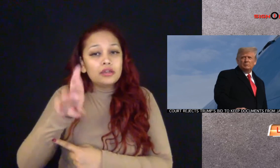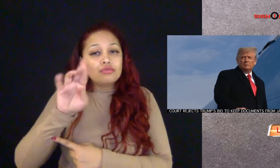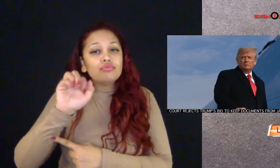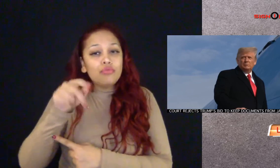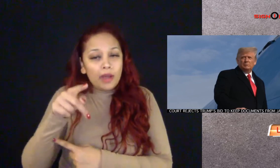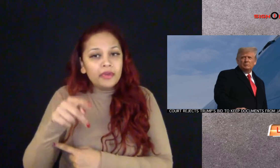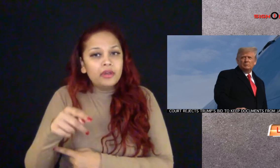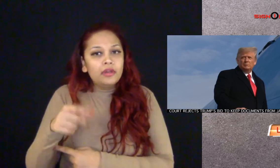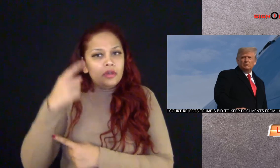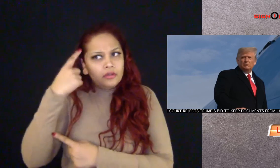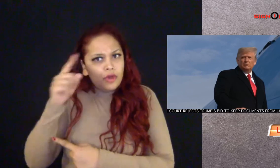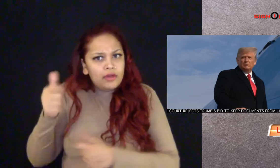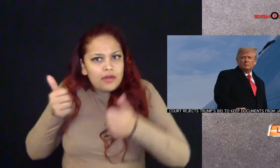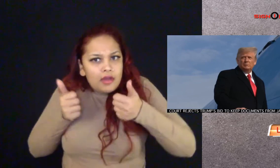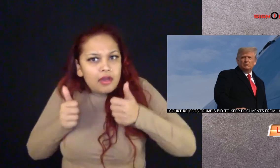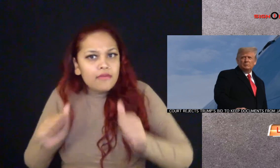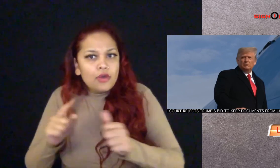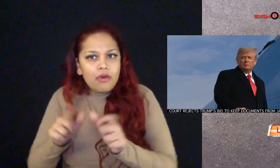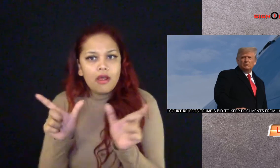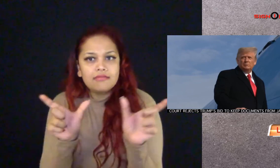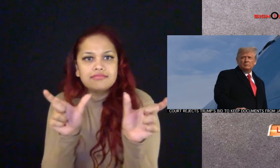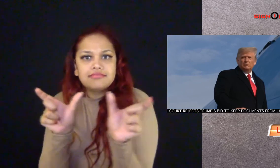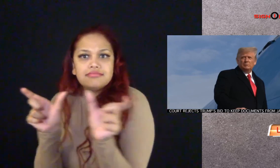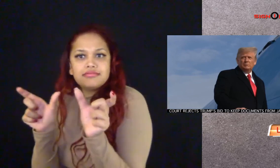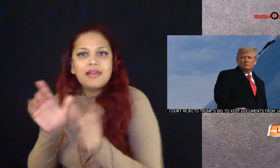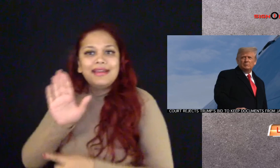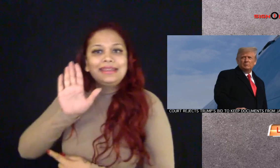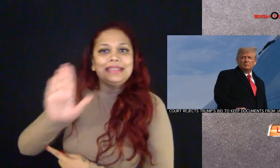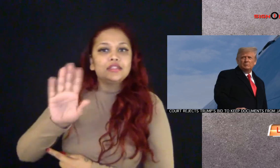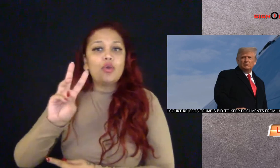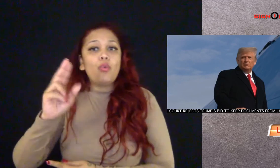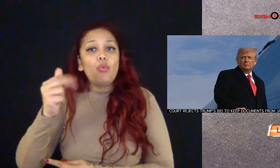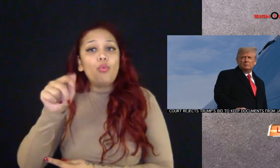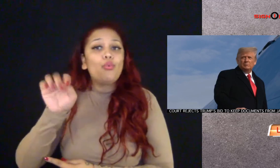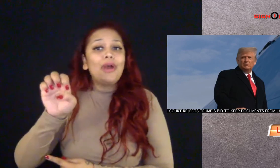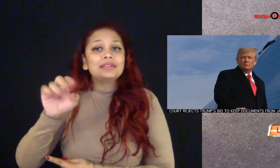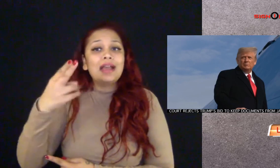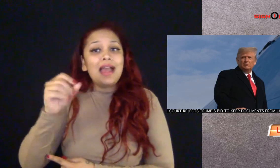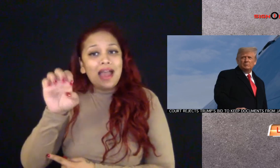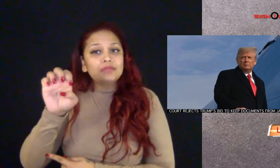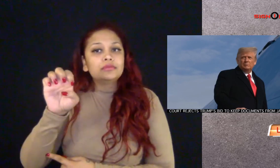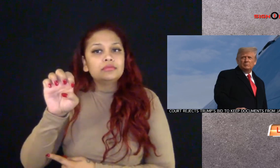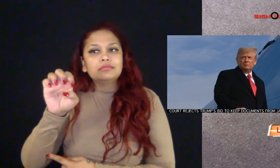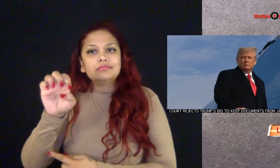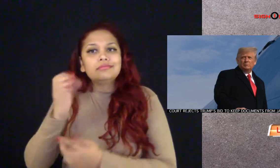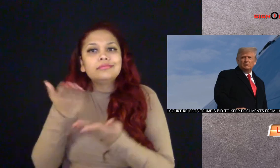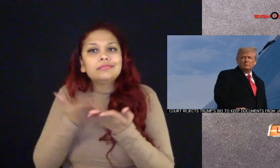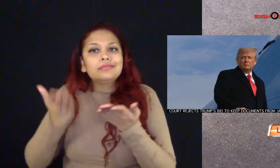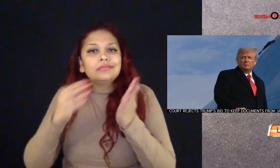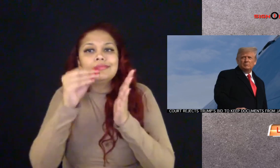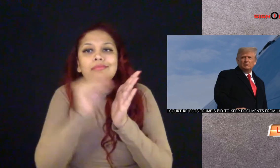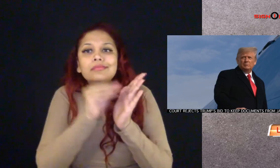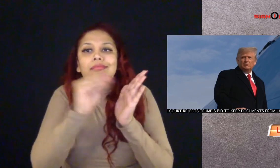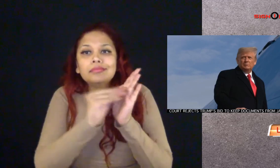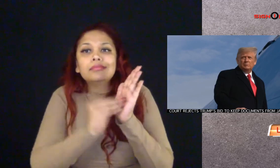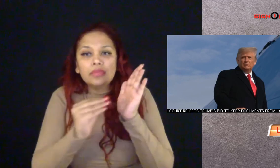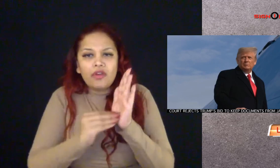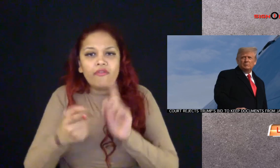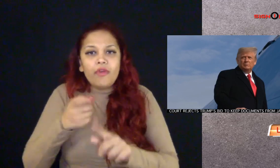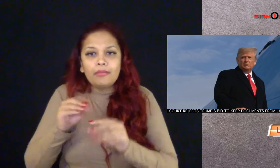A federal appeals court ruled against former President Donald Trump in his effort to block his White House records from being